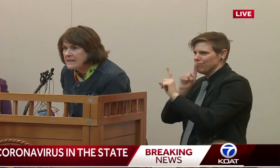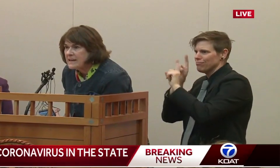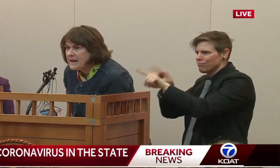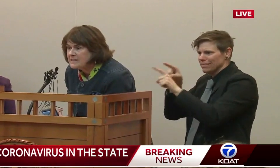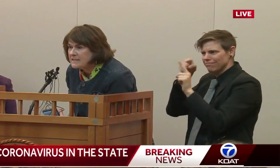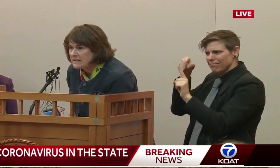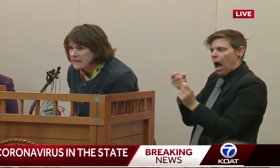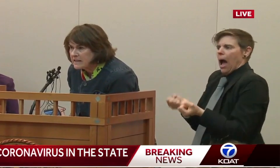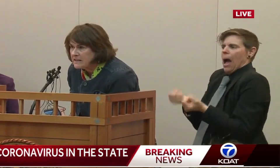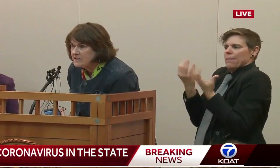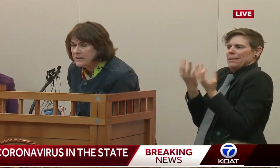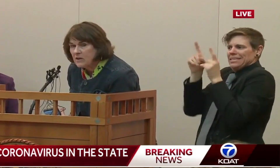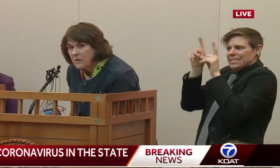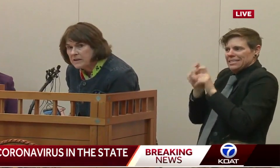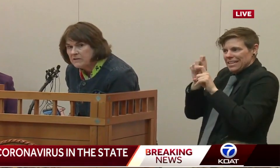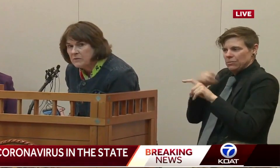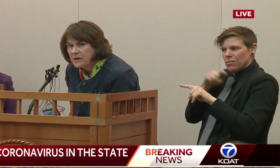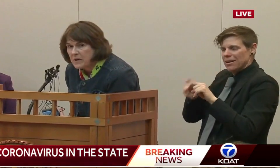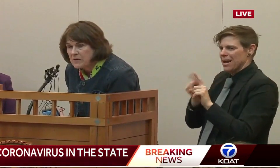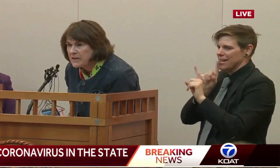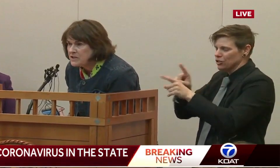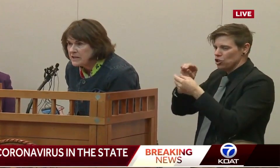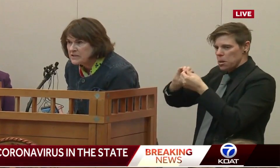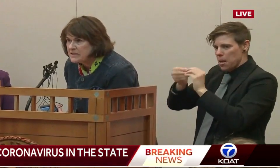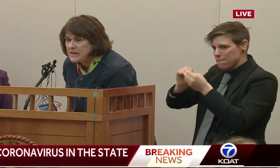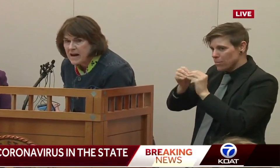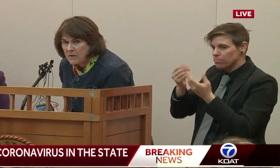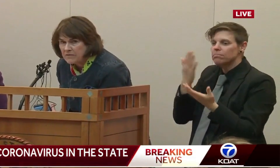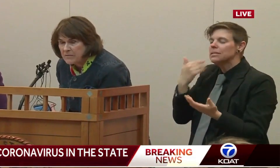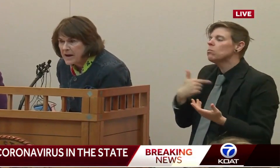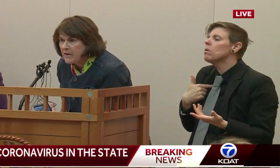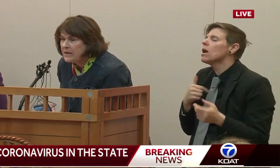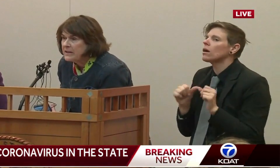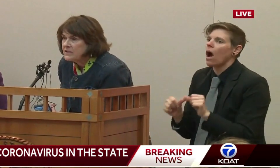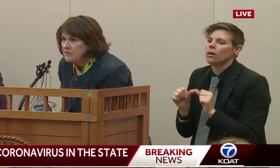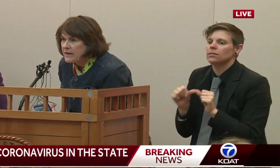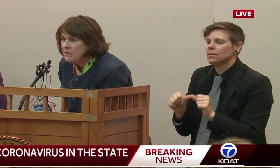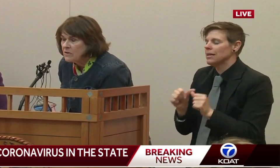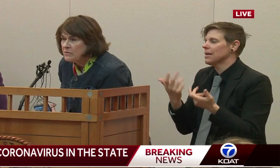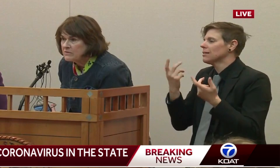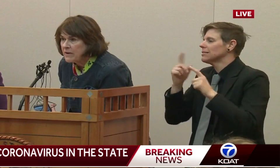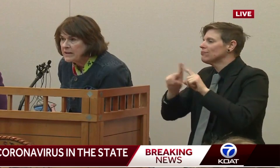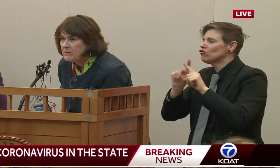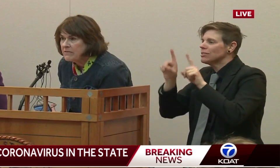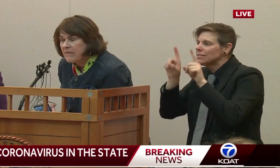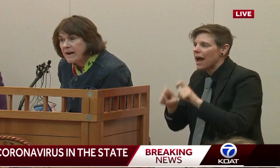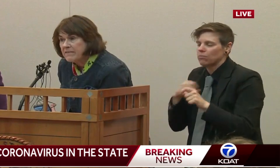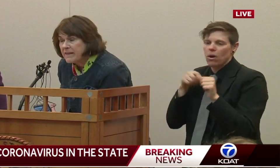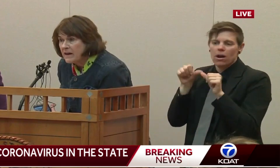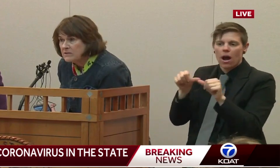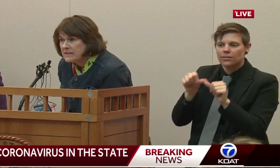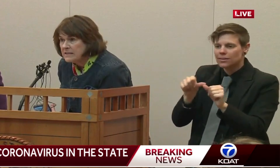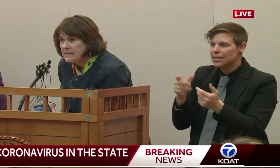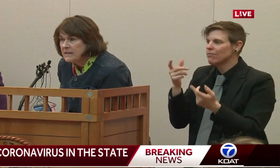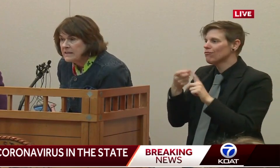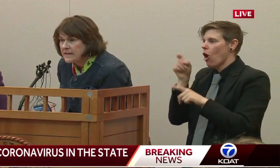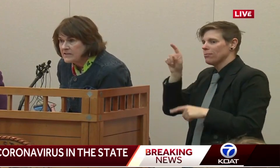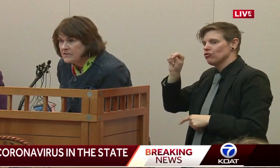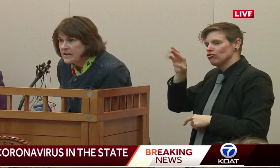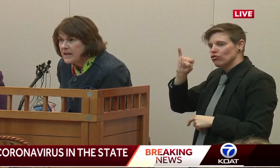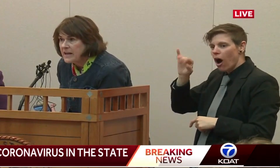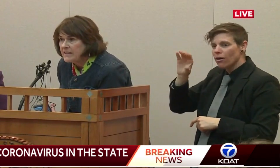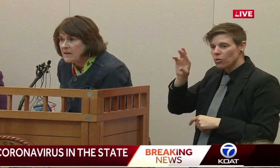we are testing constantly. So I don't want to give you a number that changes in an hour from now. Tricor was ready with 5,000